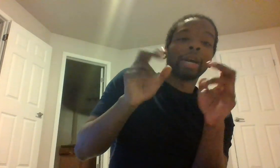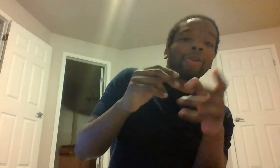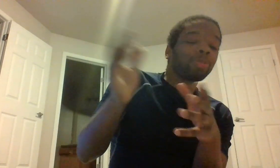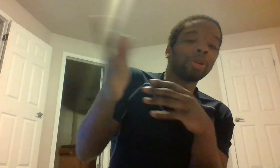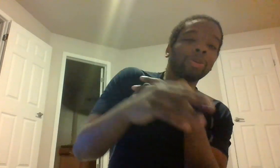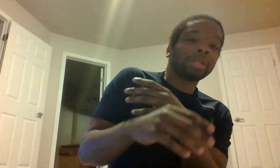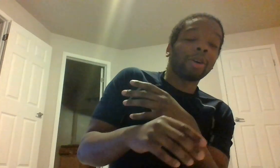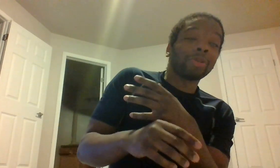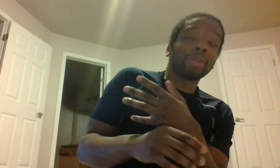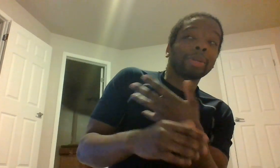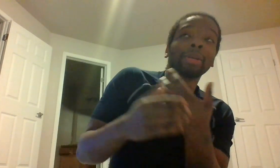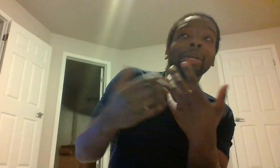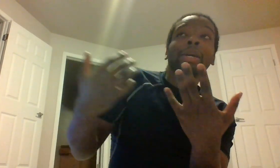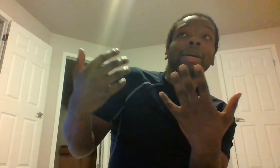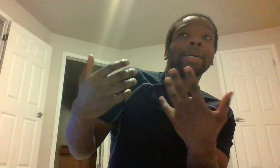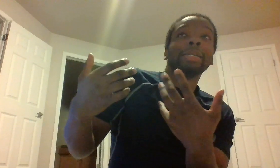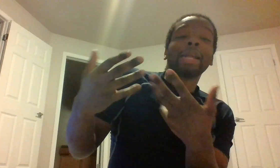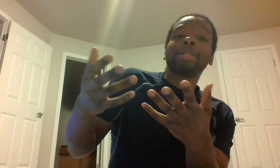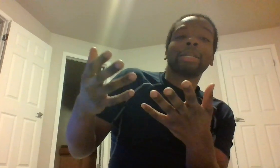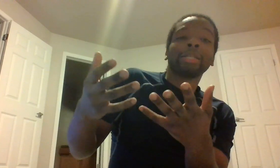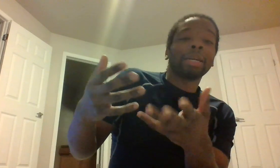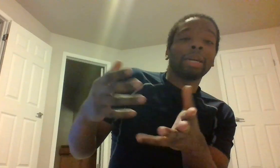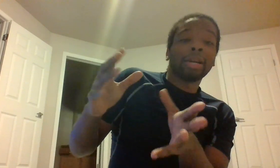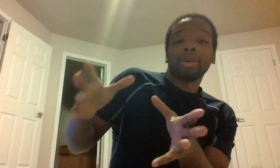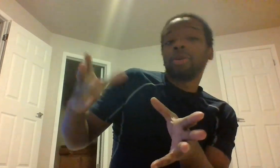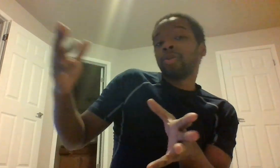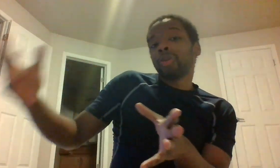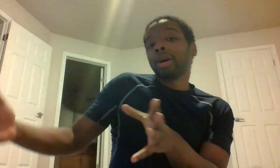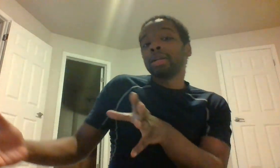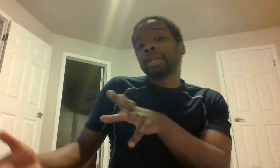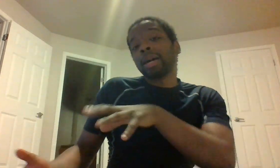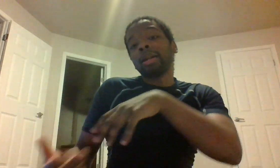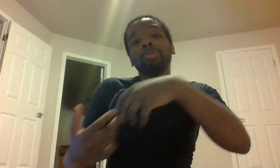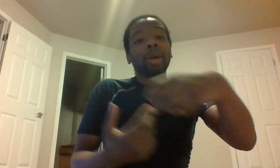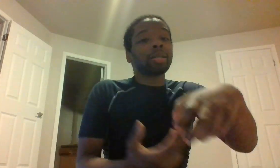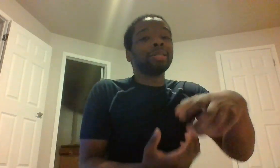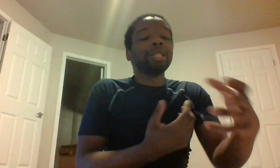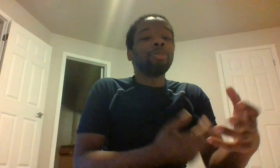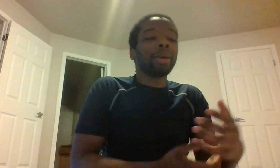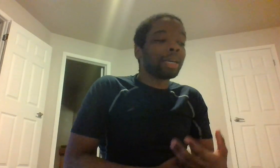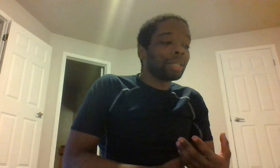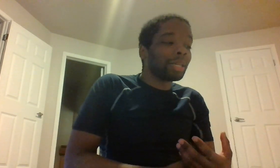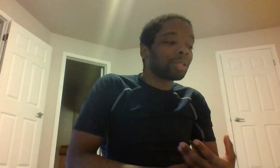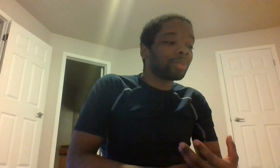towers but you know that's off topic that's just l to understand basically gps is